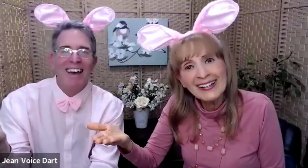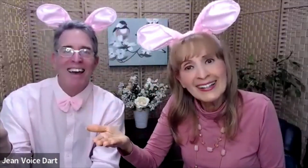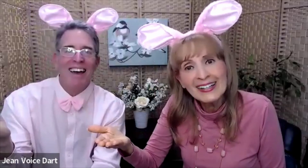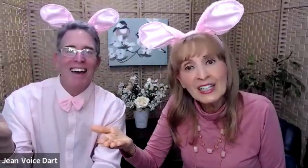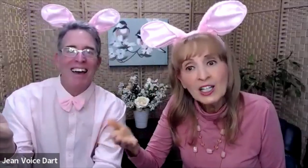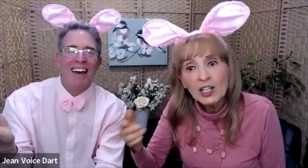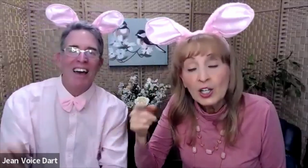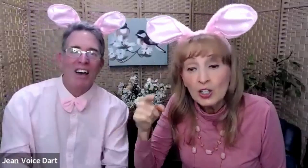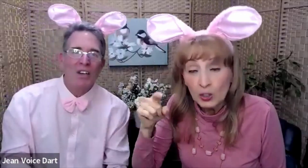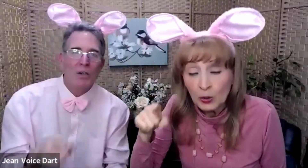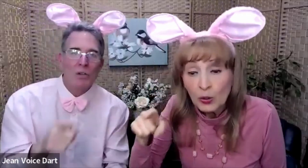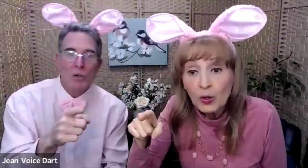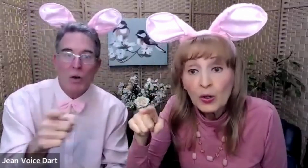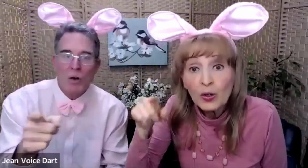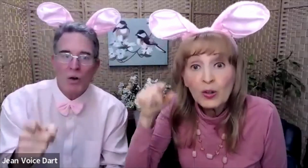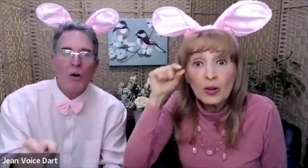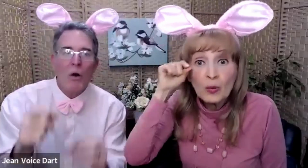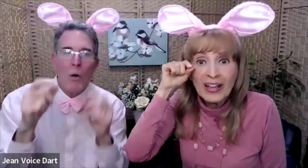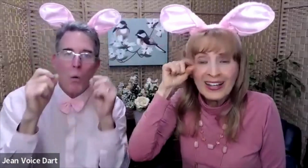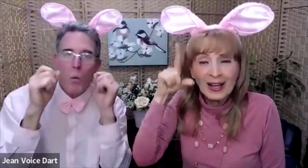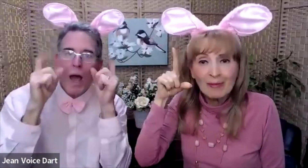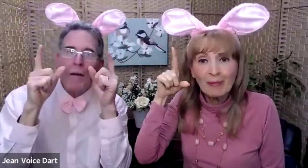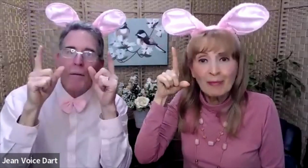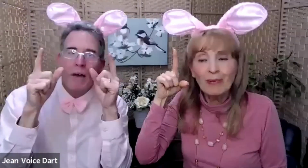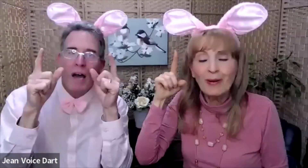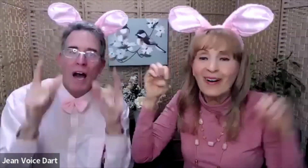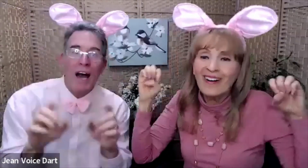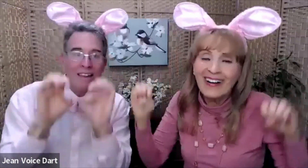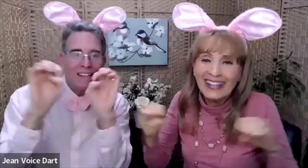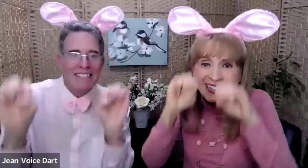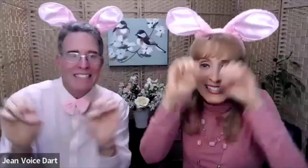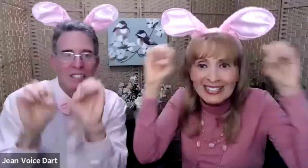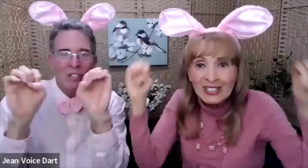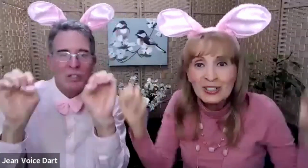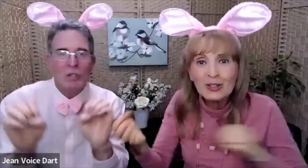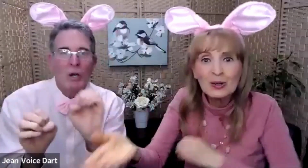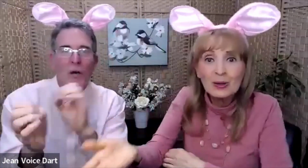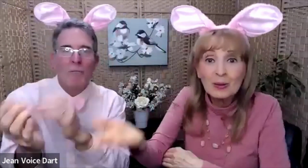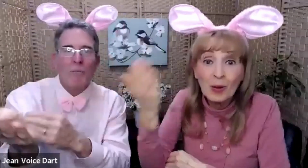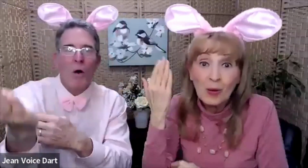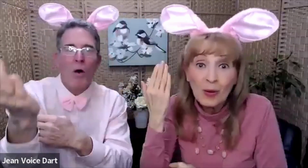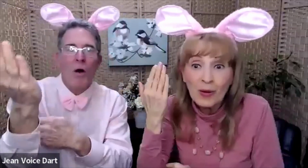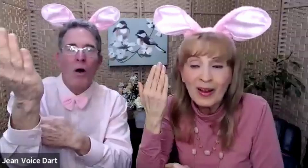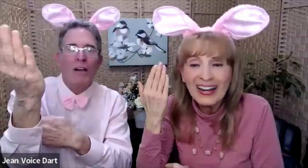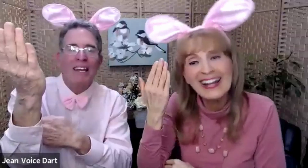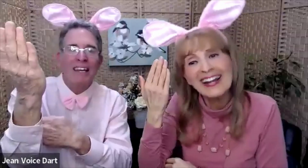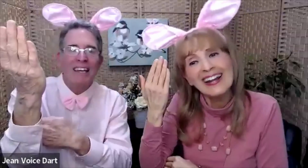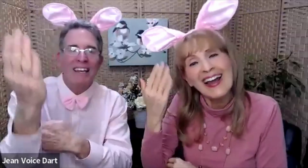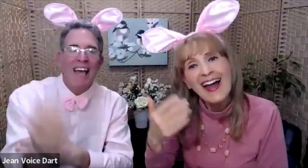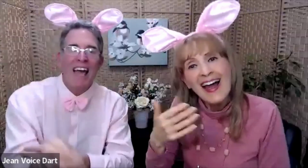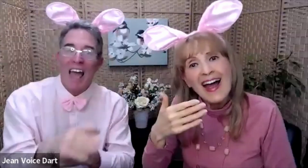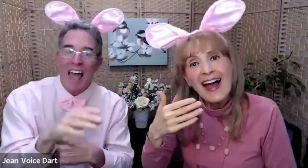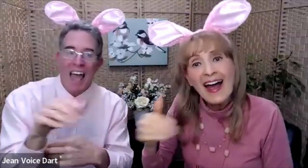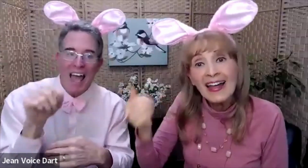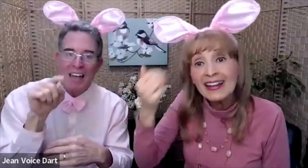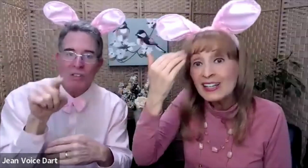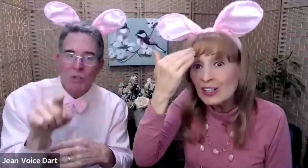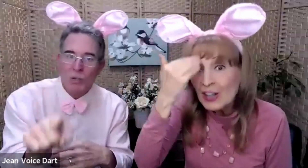You wake up on Easter morning. And you